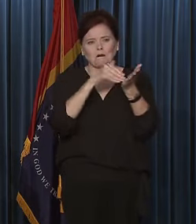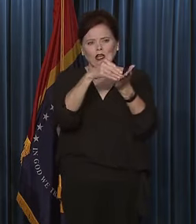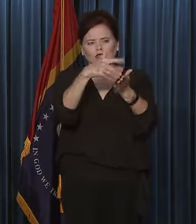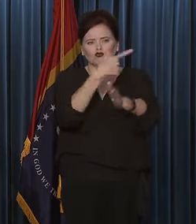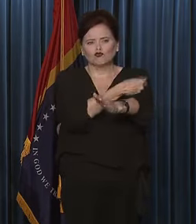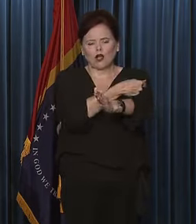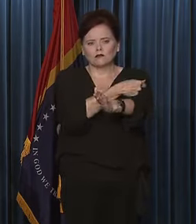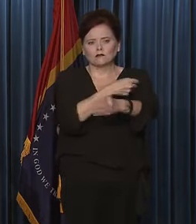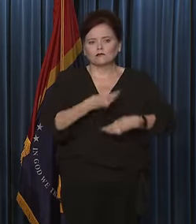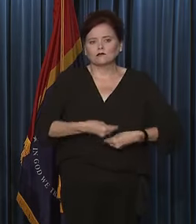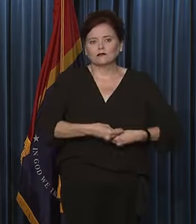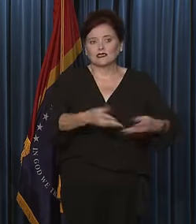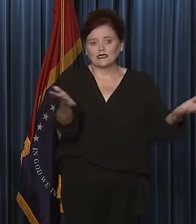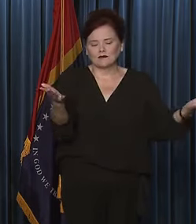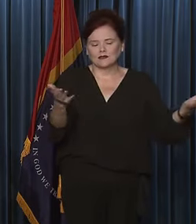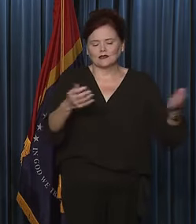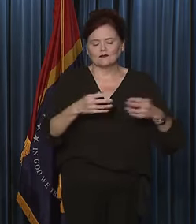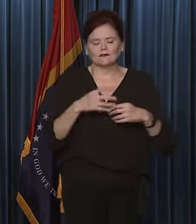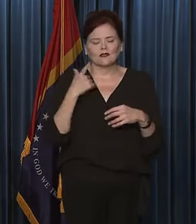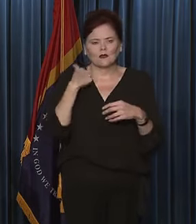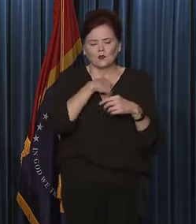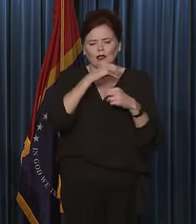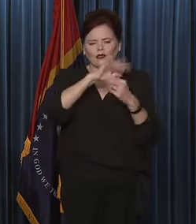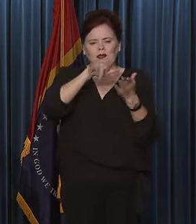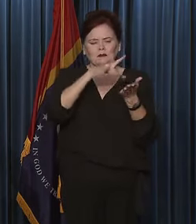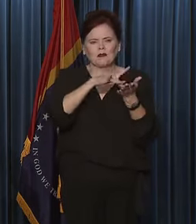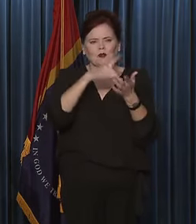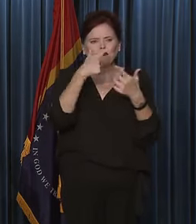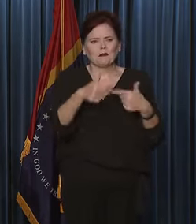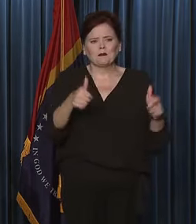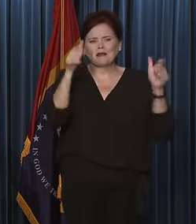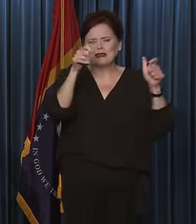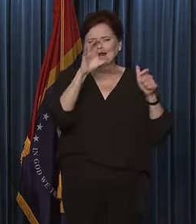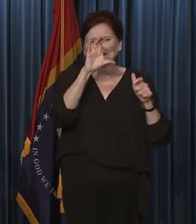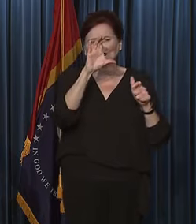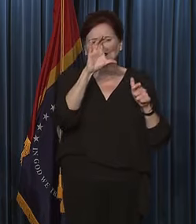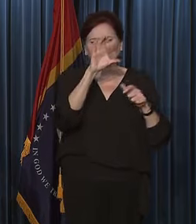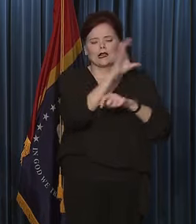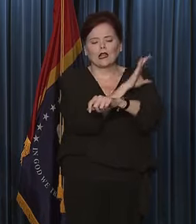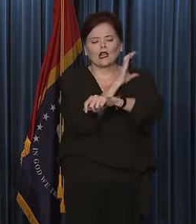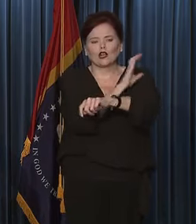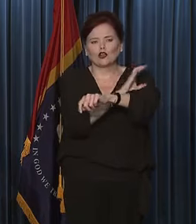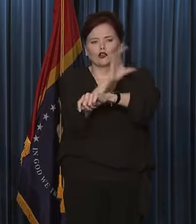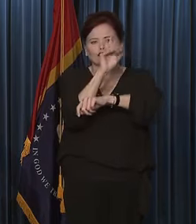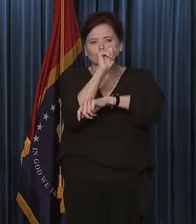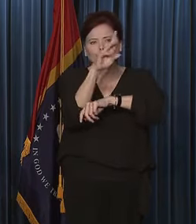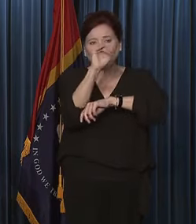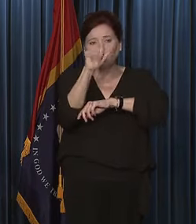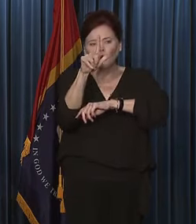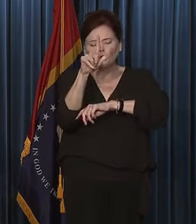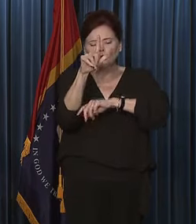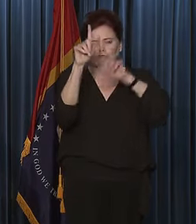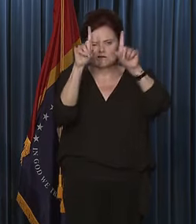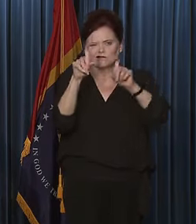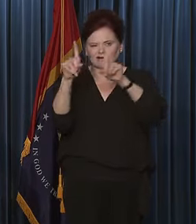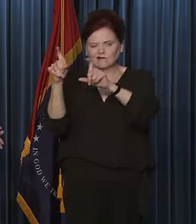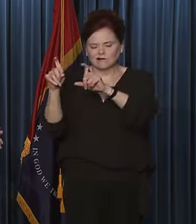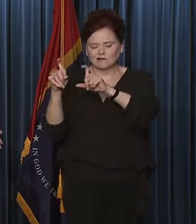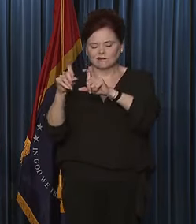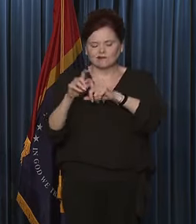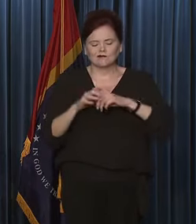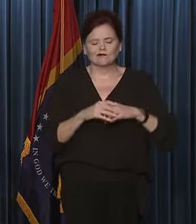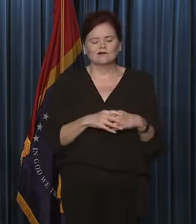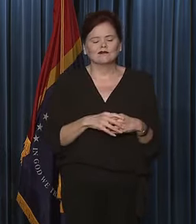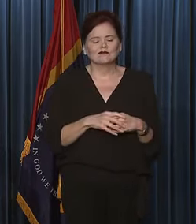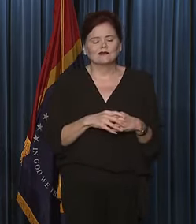shots given, uh, you know, we're, we're in the midst of the largest clinical trial, um, uh, you know, to the extent that, um, that